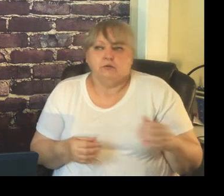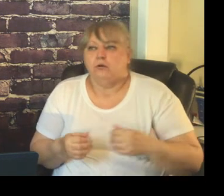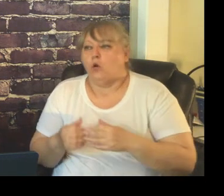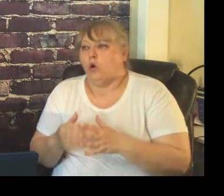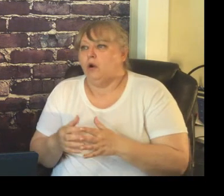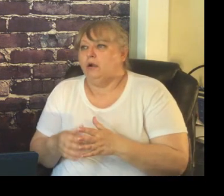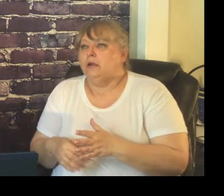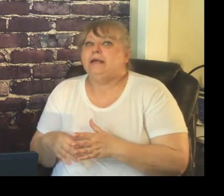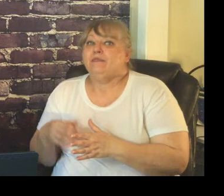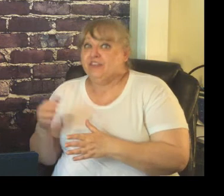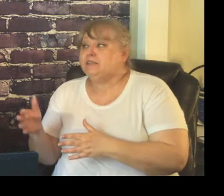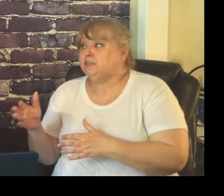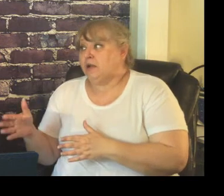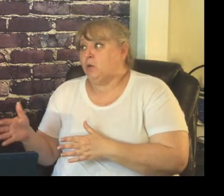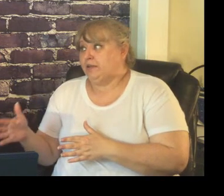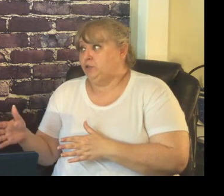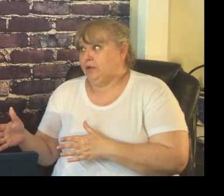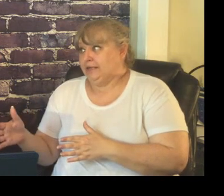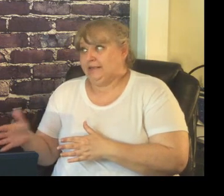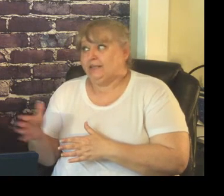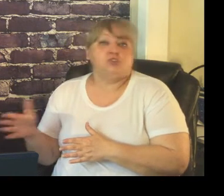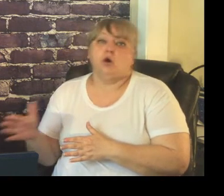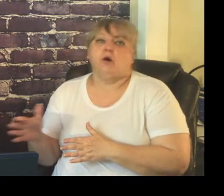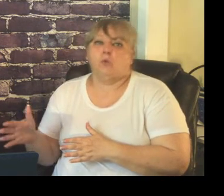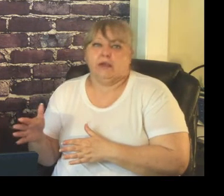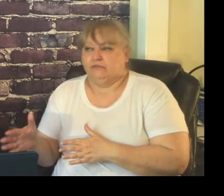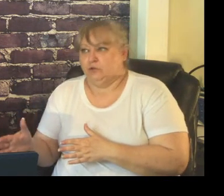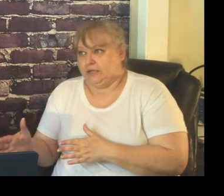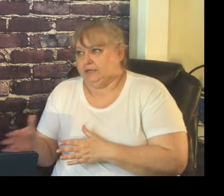or this is my way of doing it and there is no other way of doing it